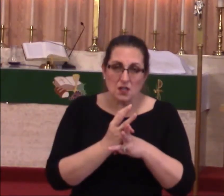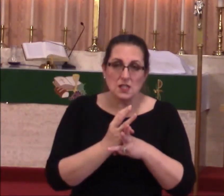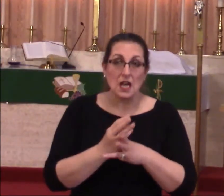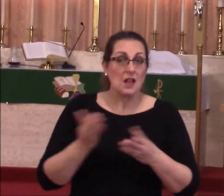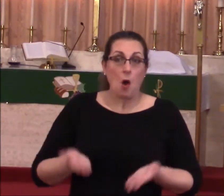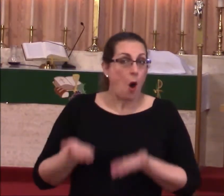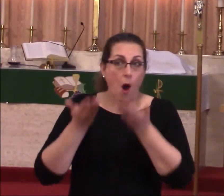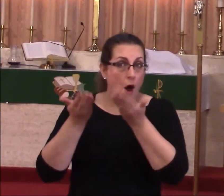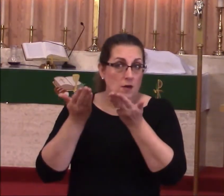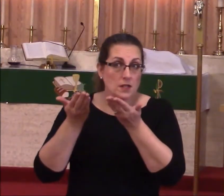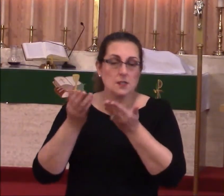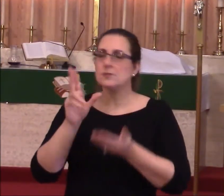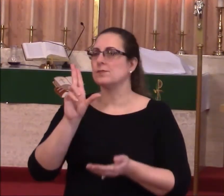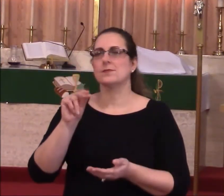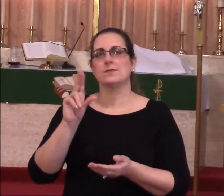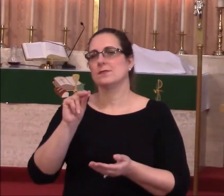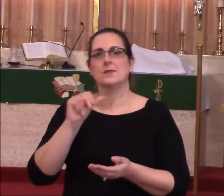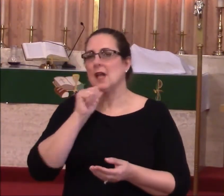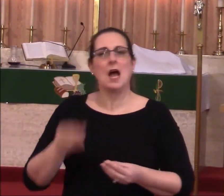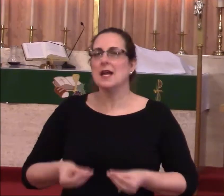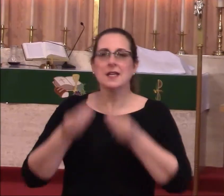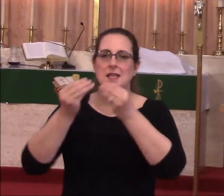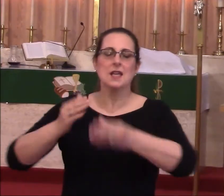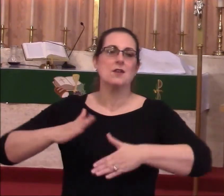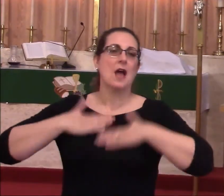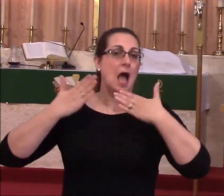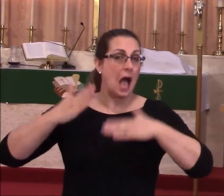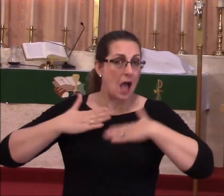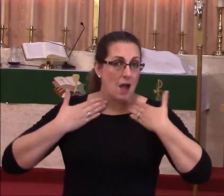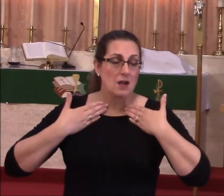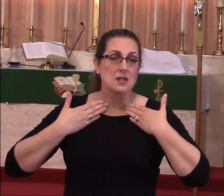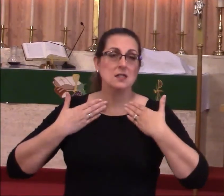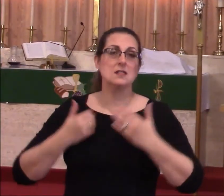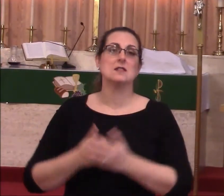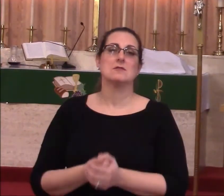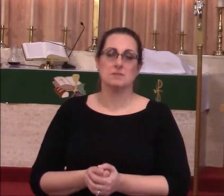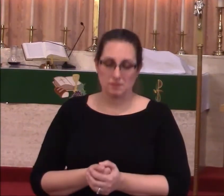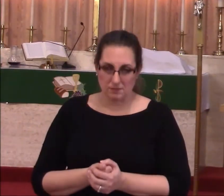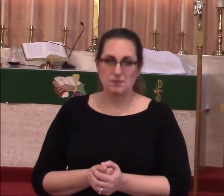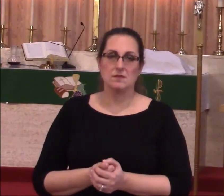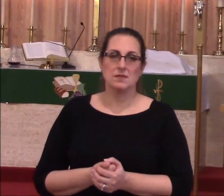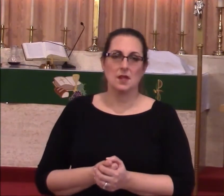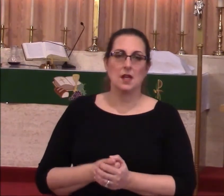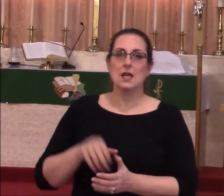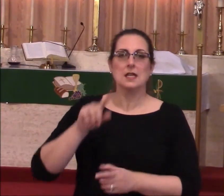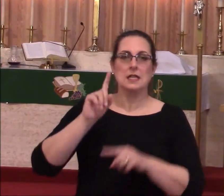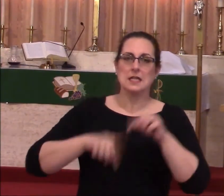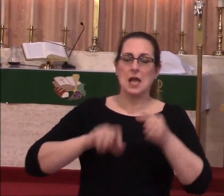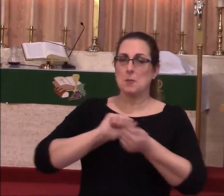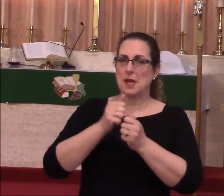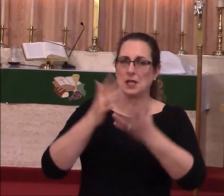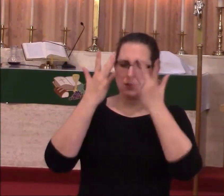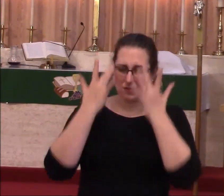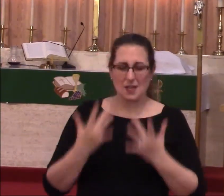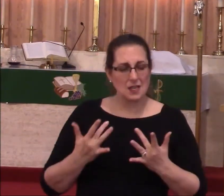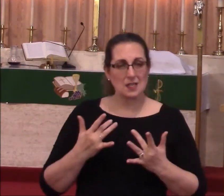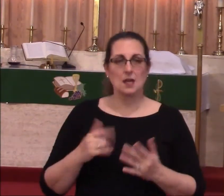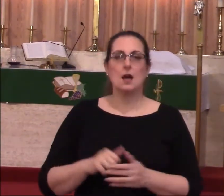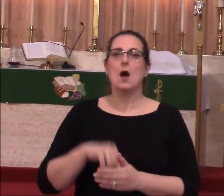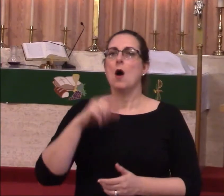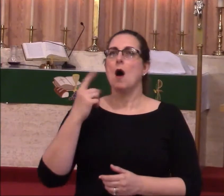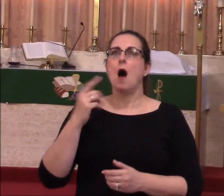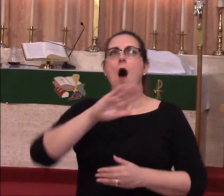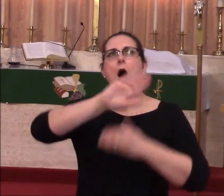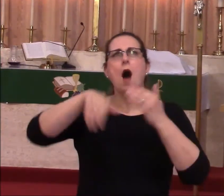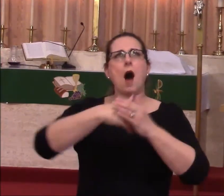you. They do not grant you happiness, nor do they drain you and cause you to despair because they can't offer you anything. All